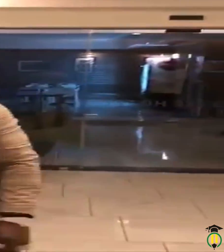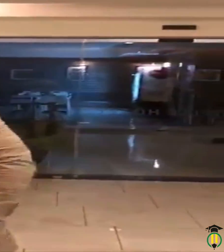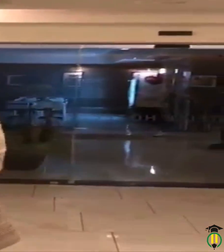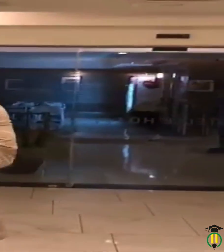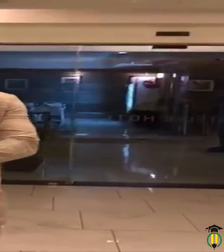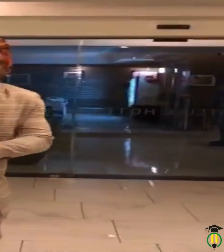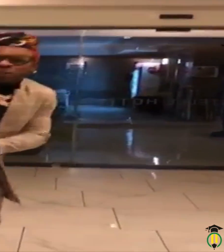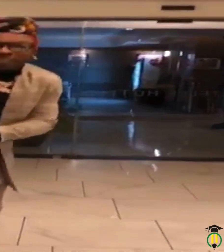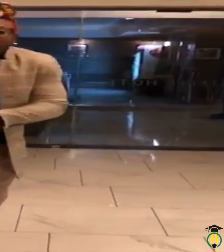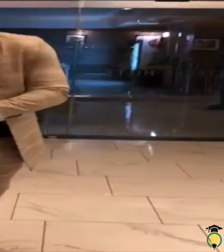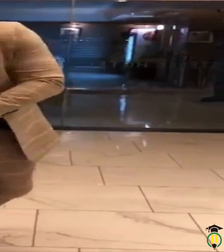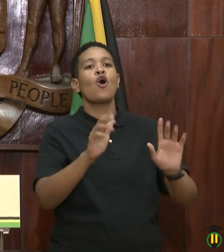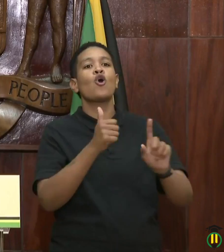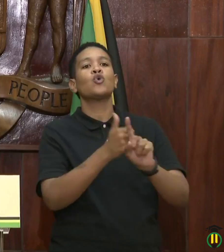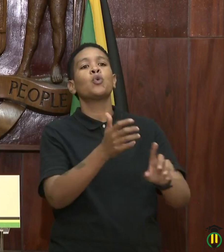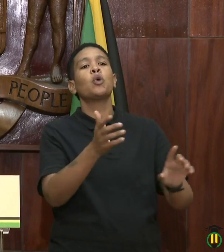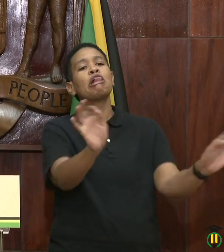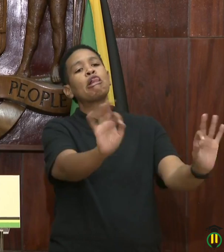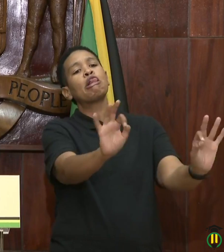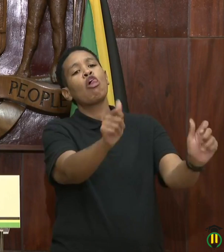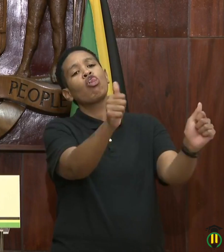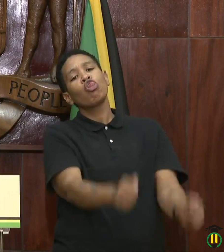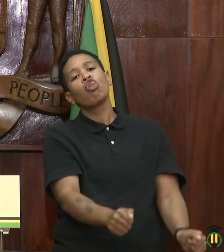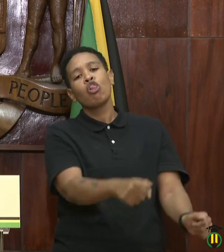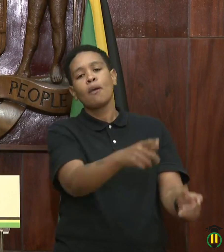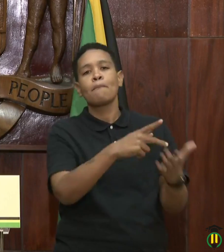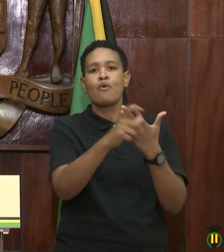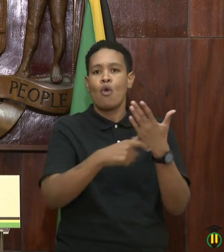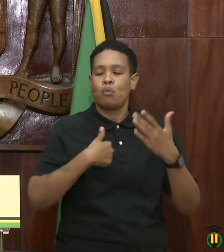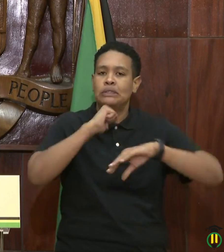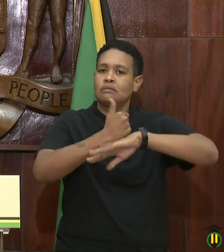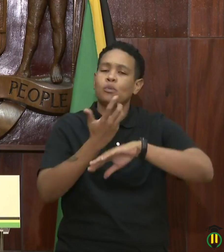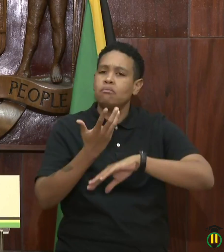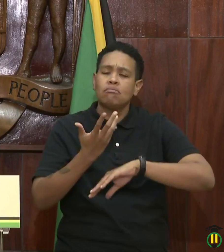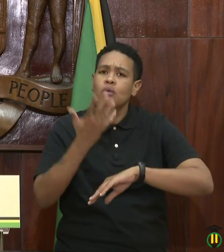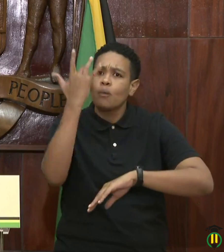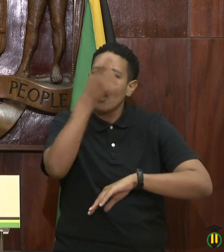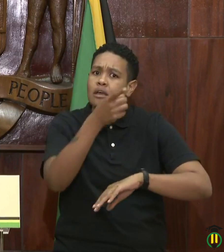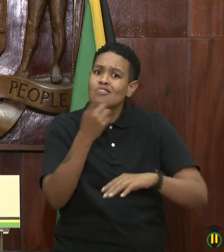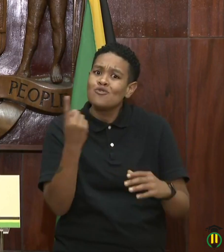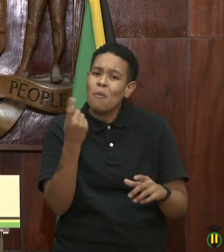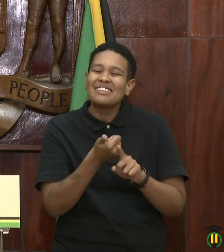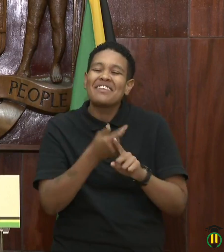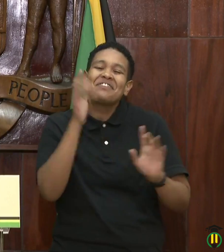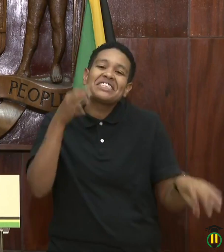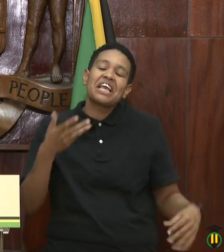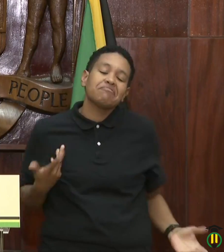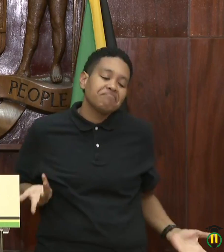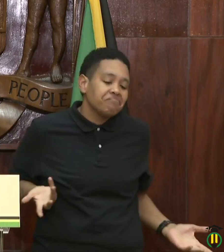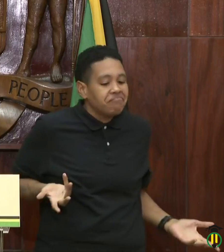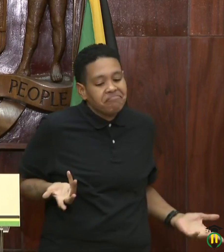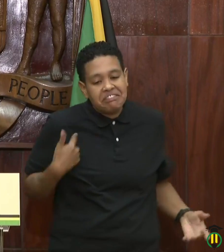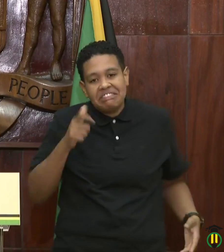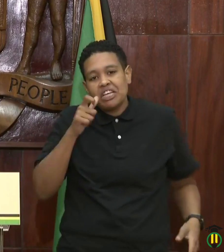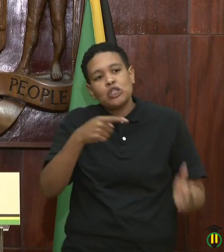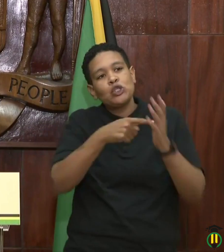compromise or undermine the programs that we have because someone decides that they will